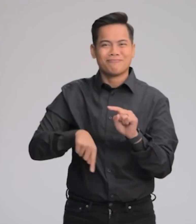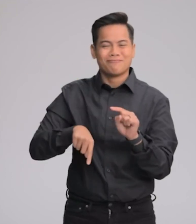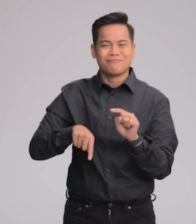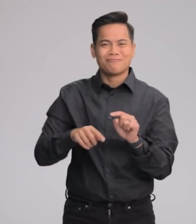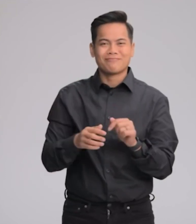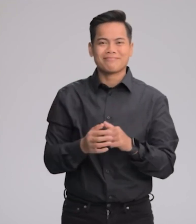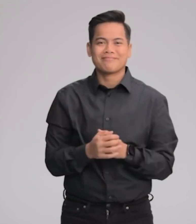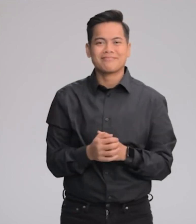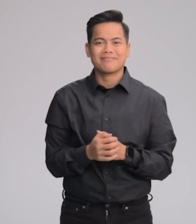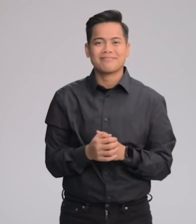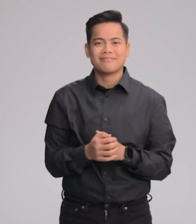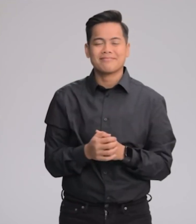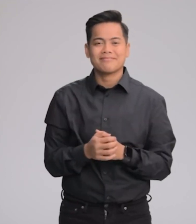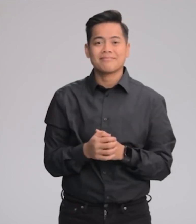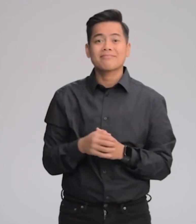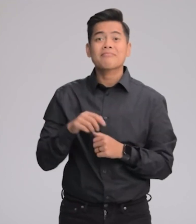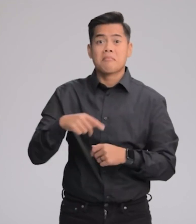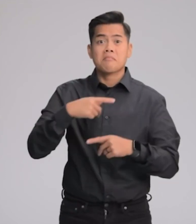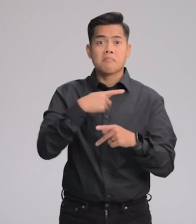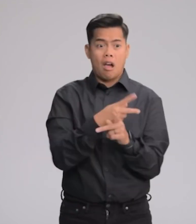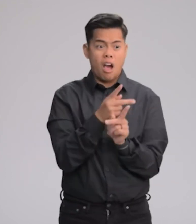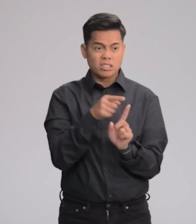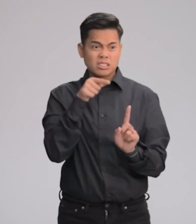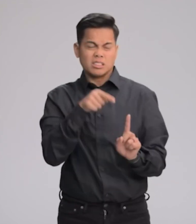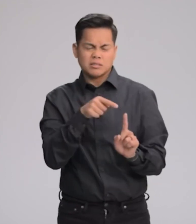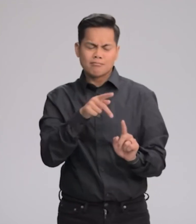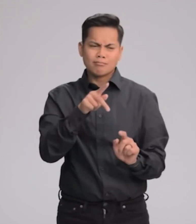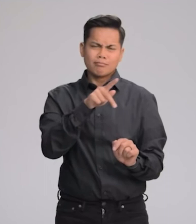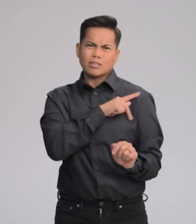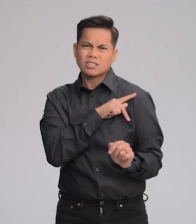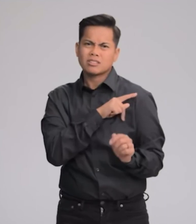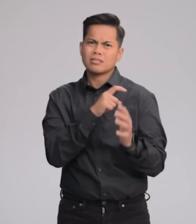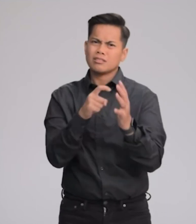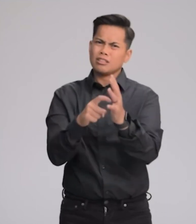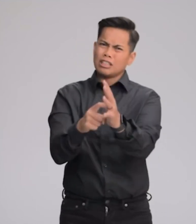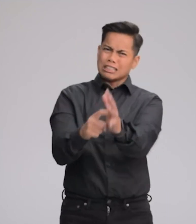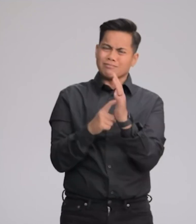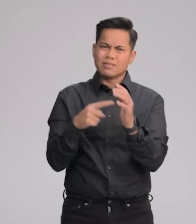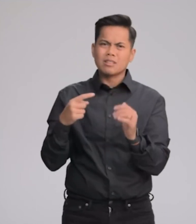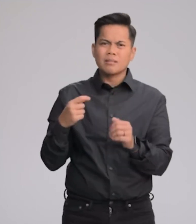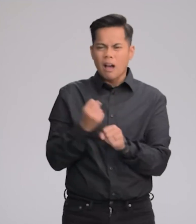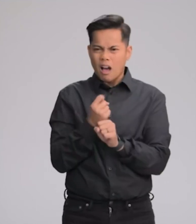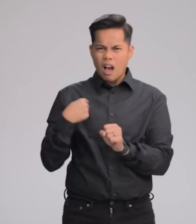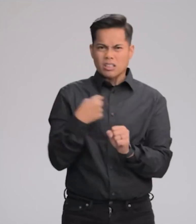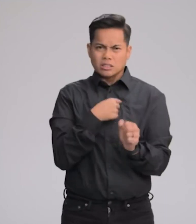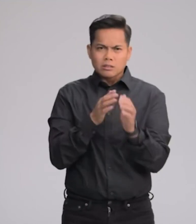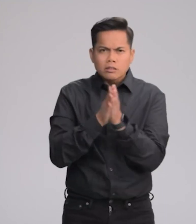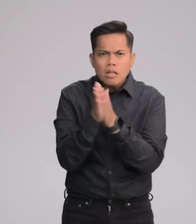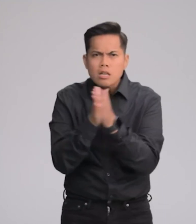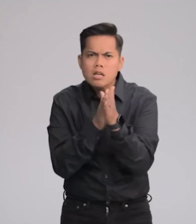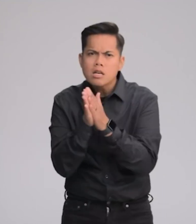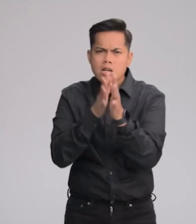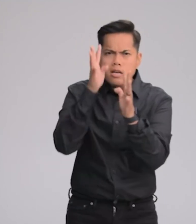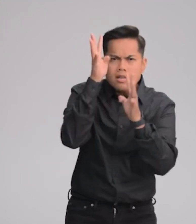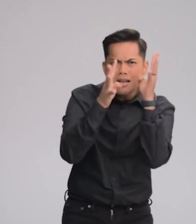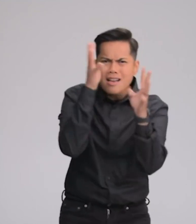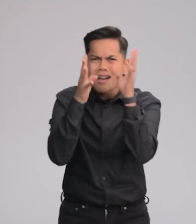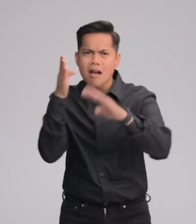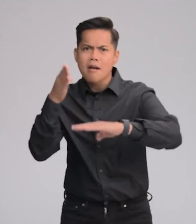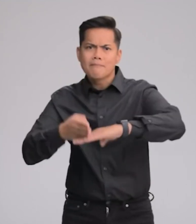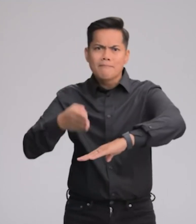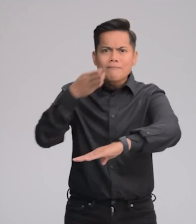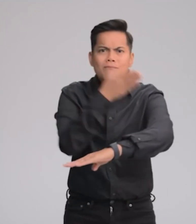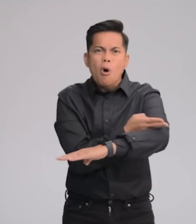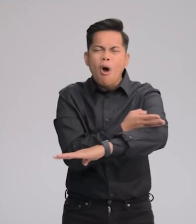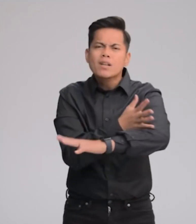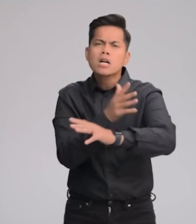Making products that are so personal and indispensable is what drives us to continue innovating, improving on what